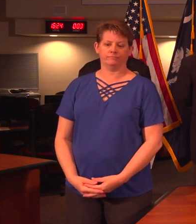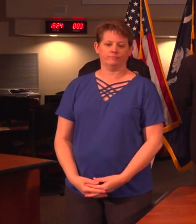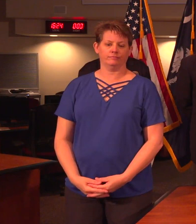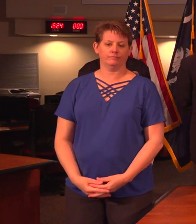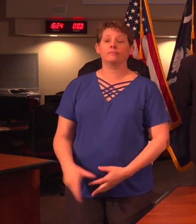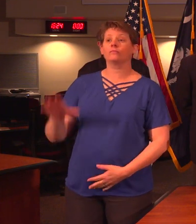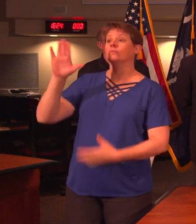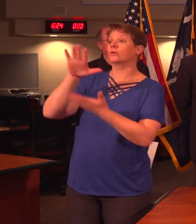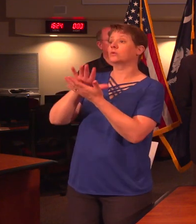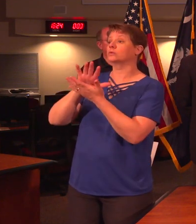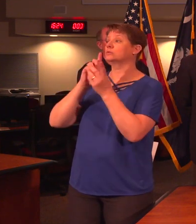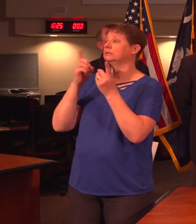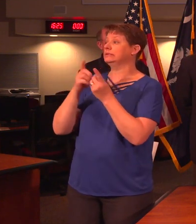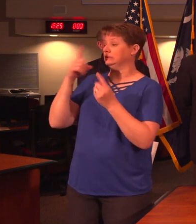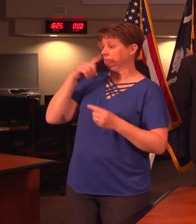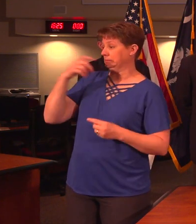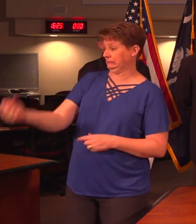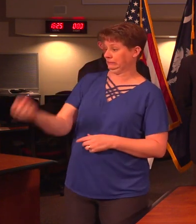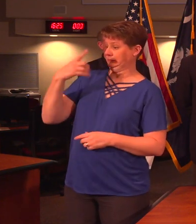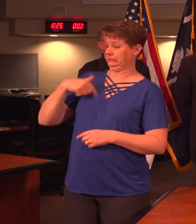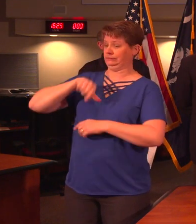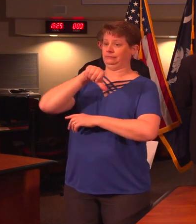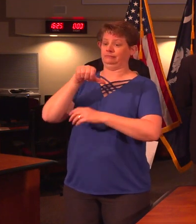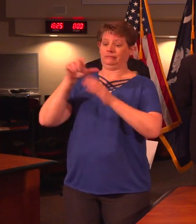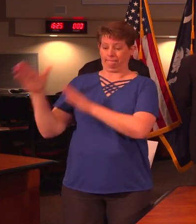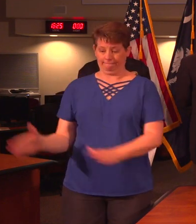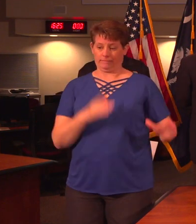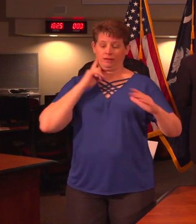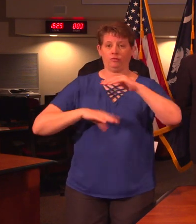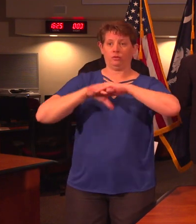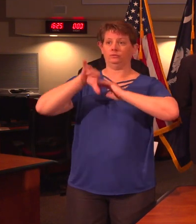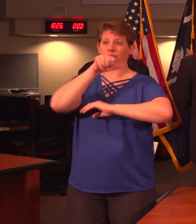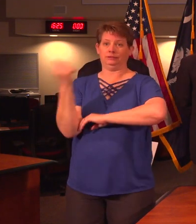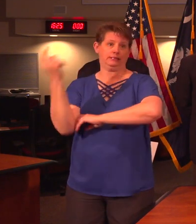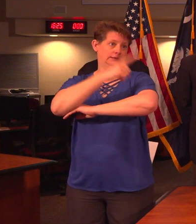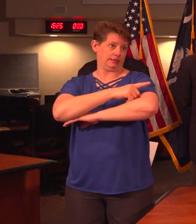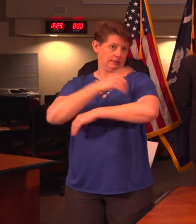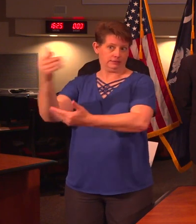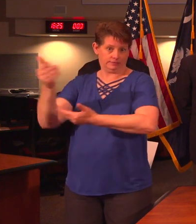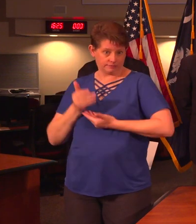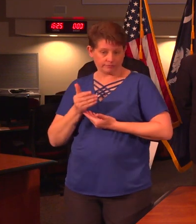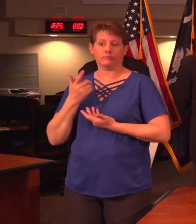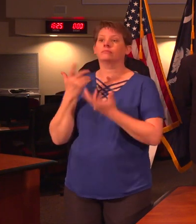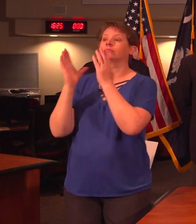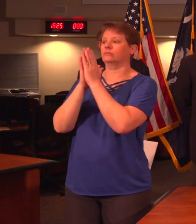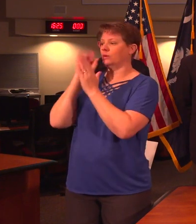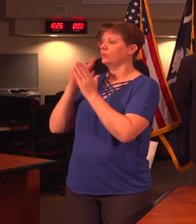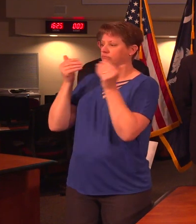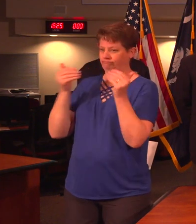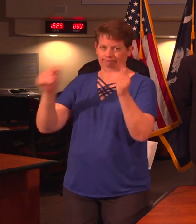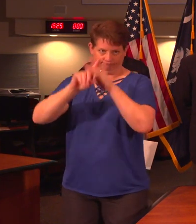-day instructional plans to our agency for review. Schools will be asked to implement these plans during